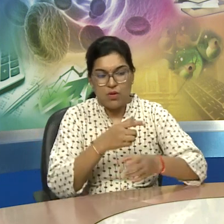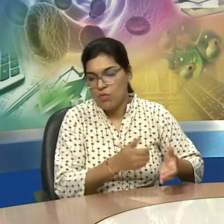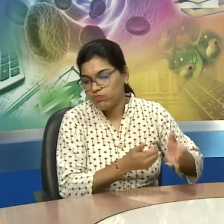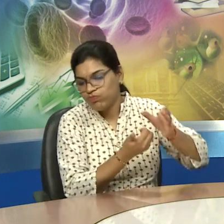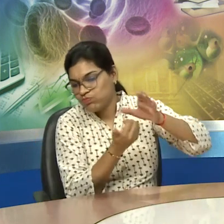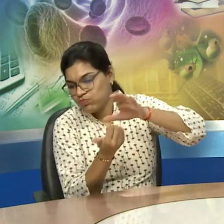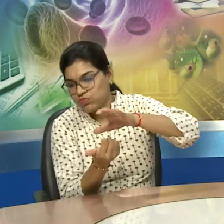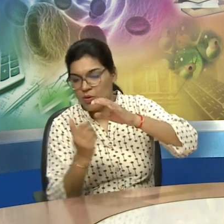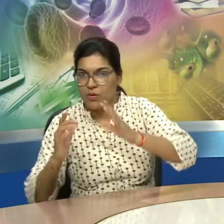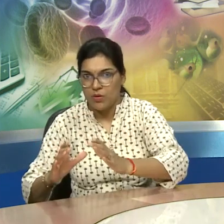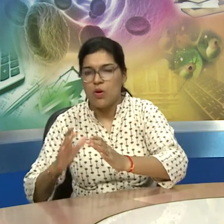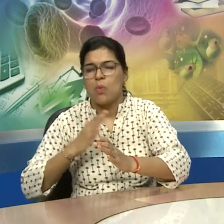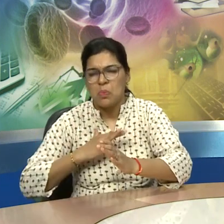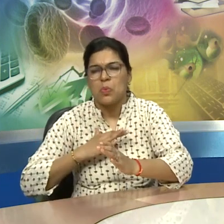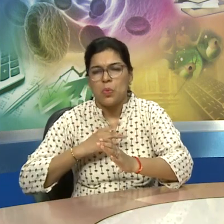or any other round shape